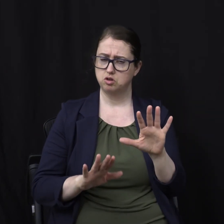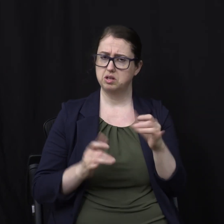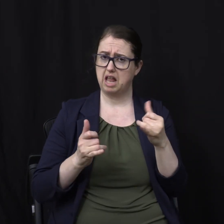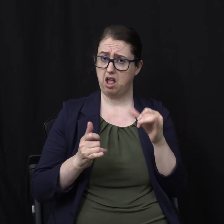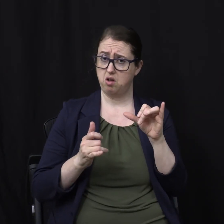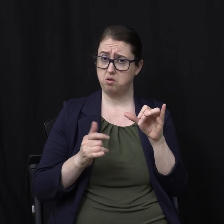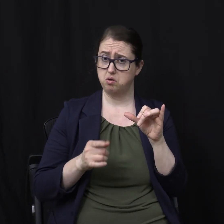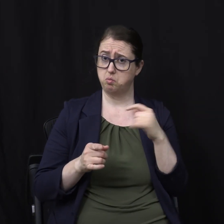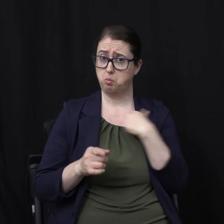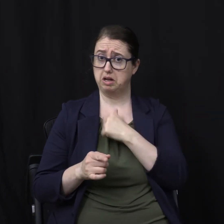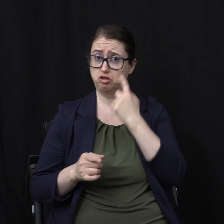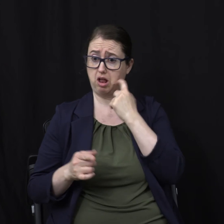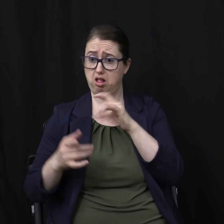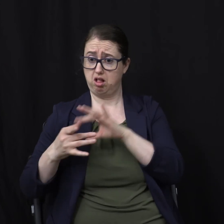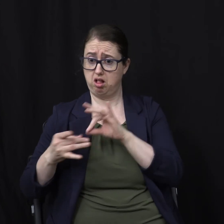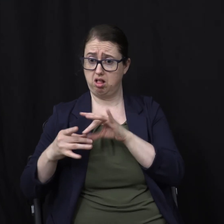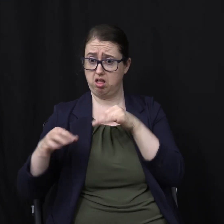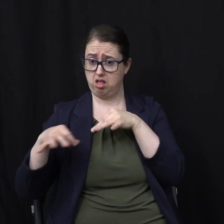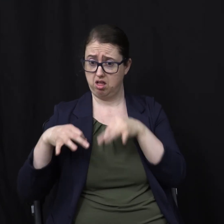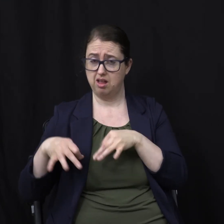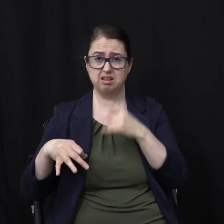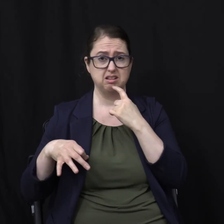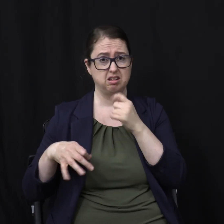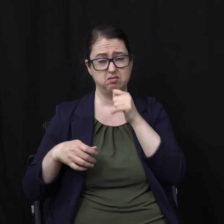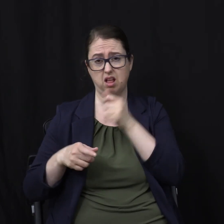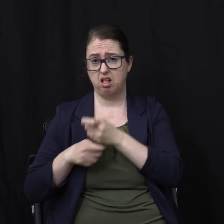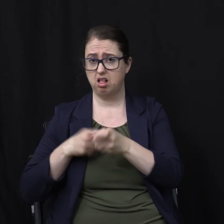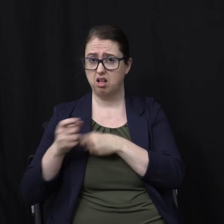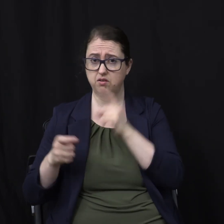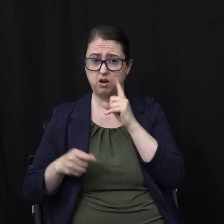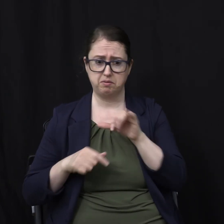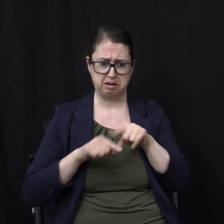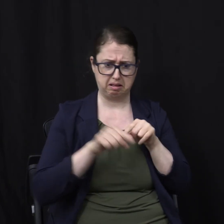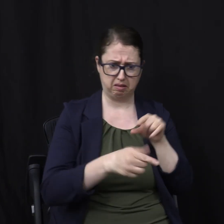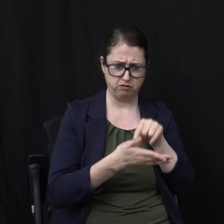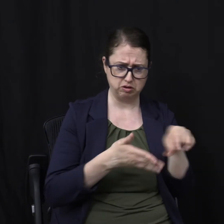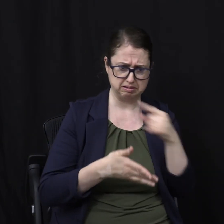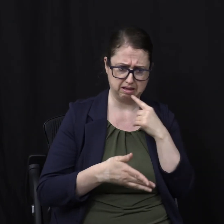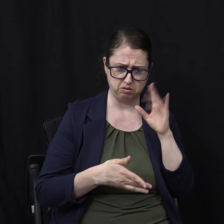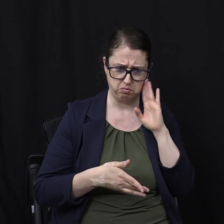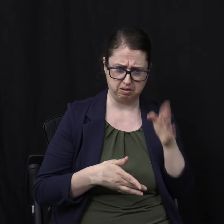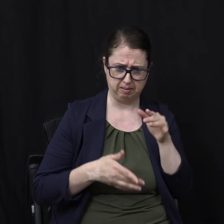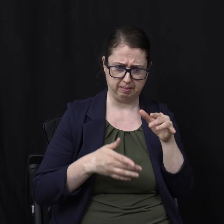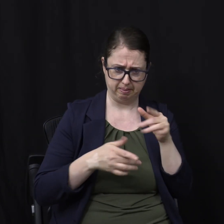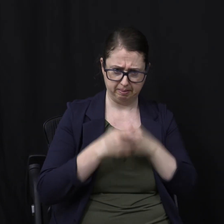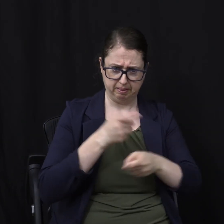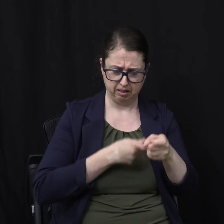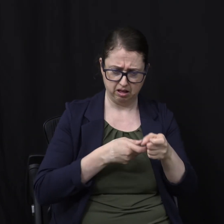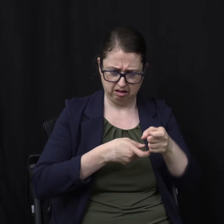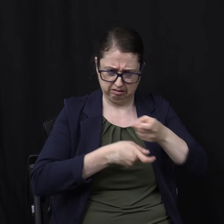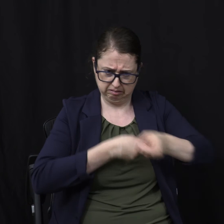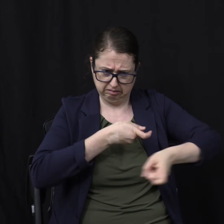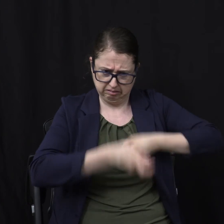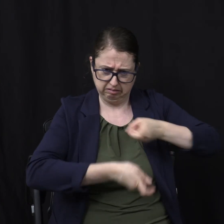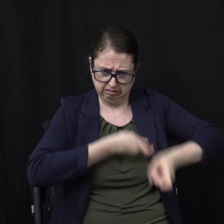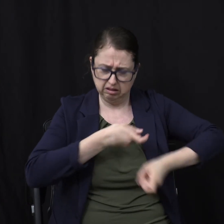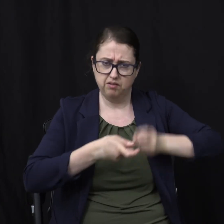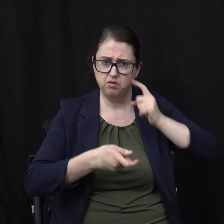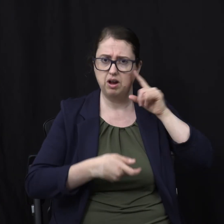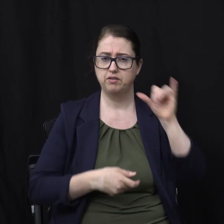is kind of One of those problems Like today you will be With me in paradise Where you go Oh no Jesus said he was Going to be in paradise With a thief that very day And he wasn't there Till